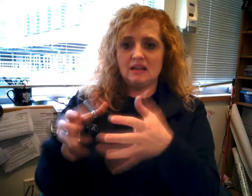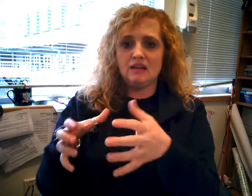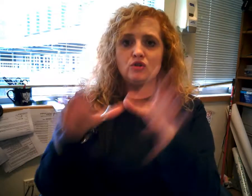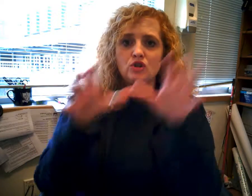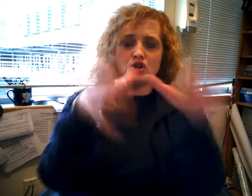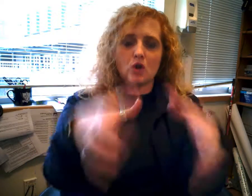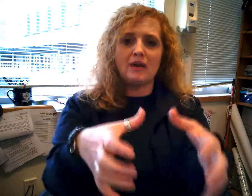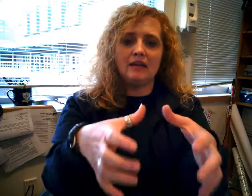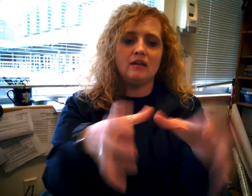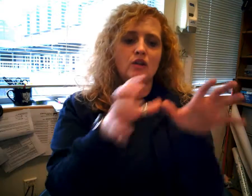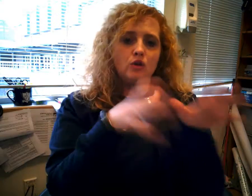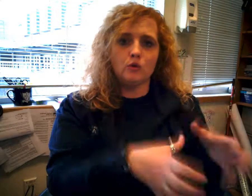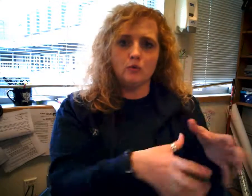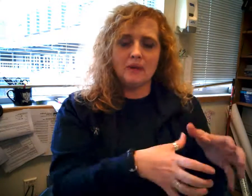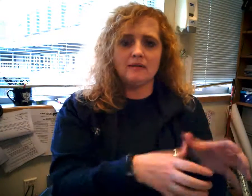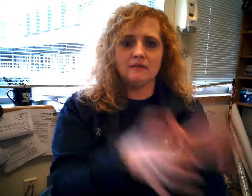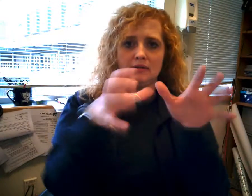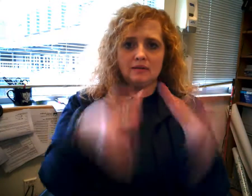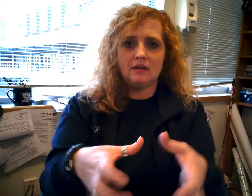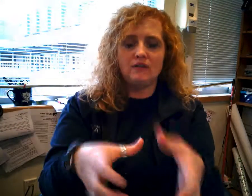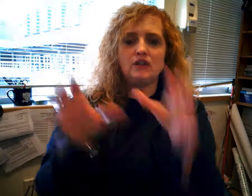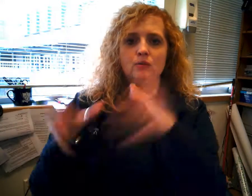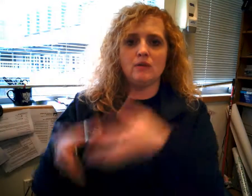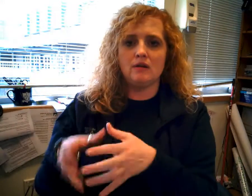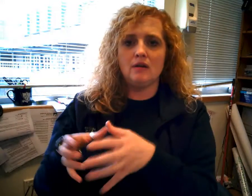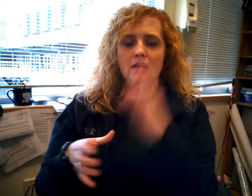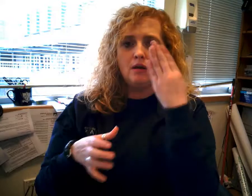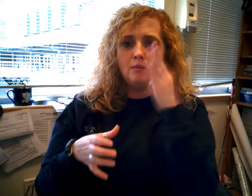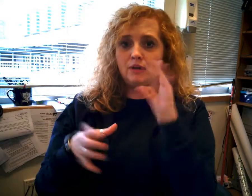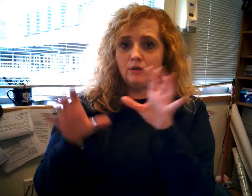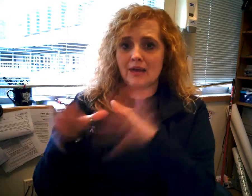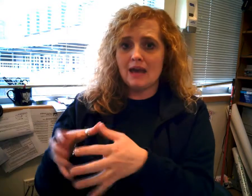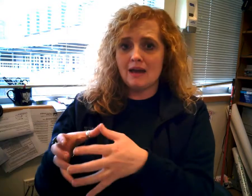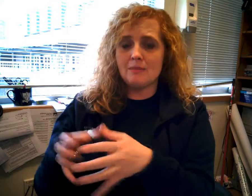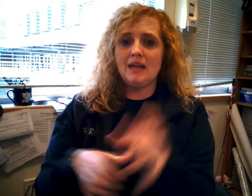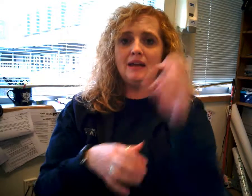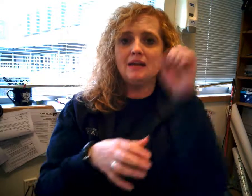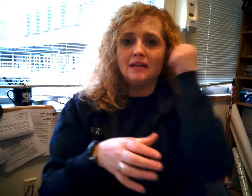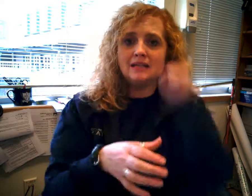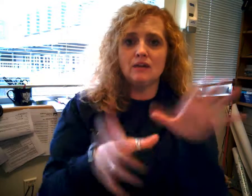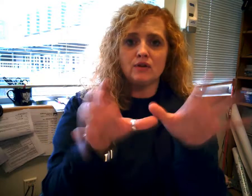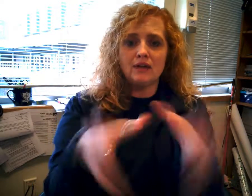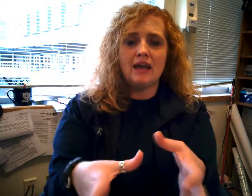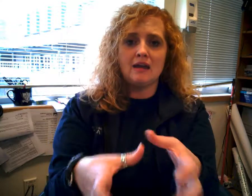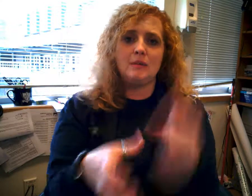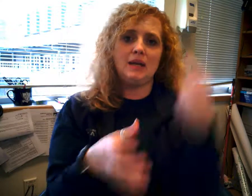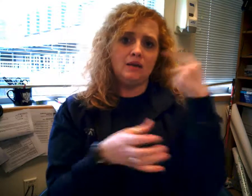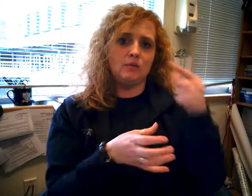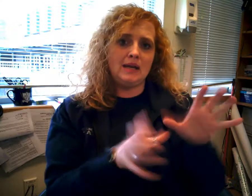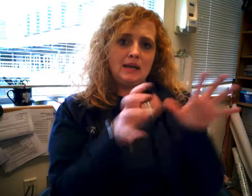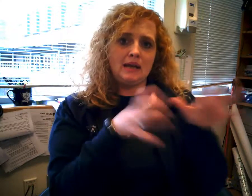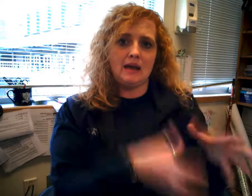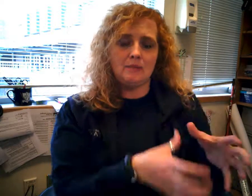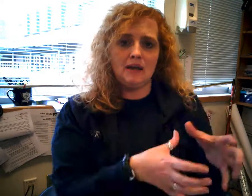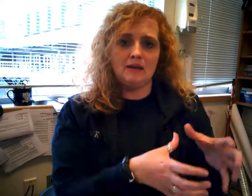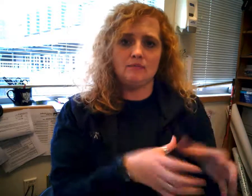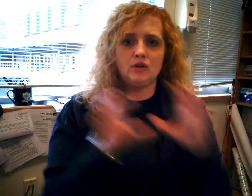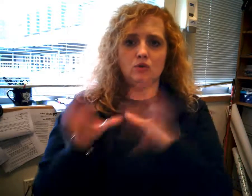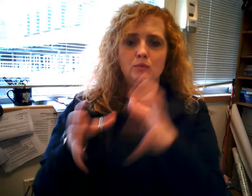you're just showing the grouping of each one. Blue Academy, Silver Academy, Green Academy groups.